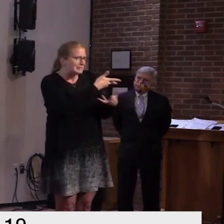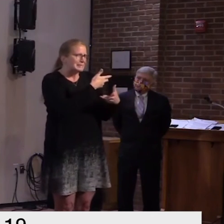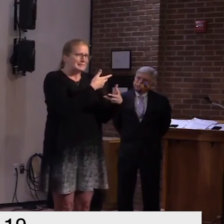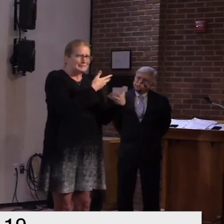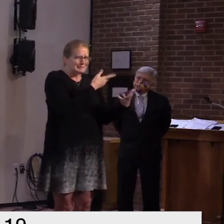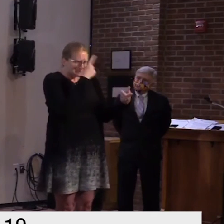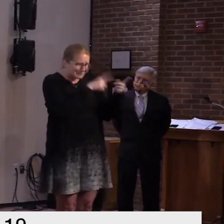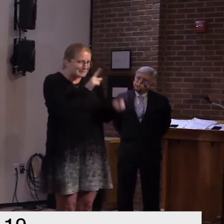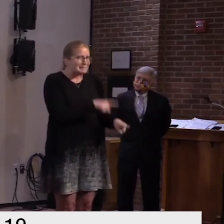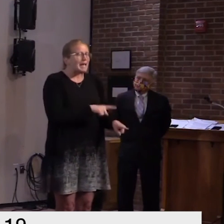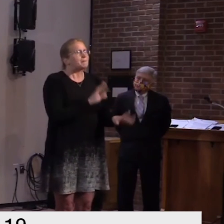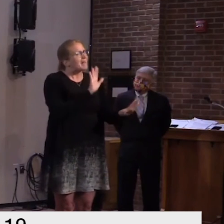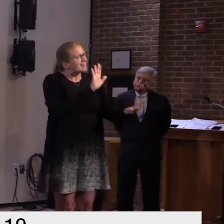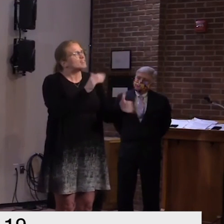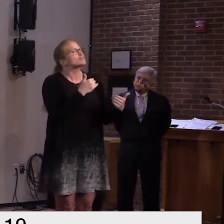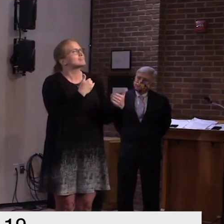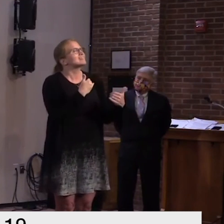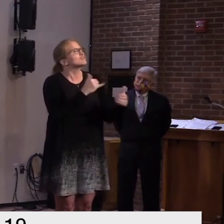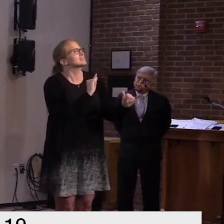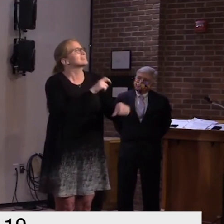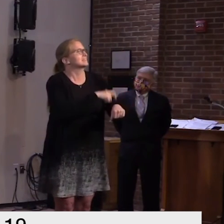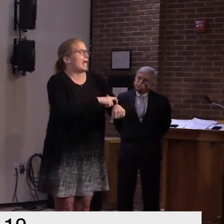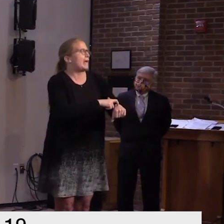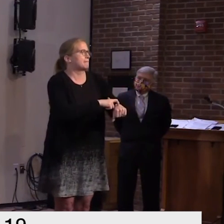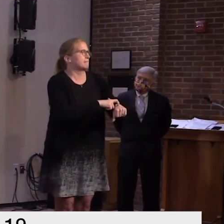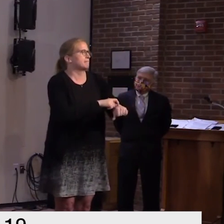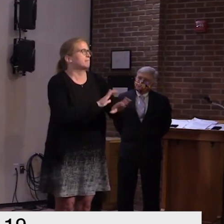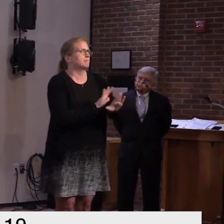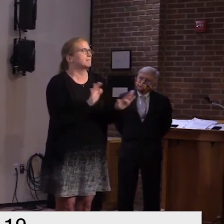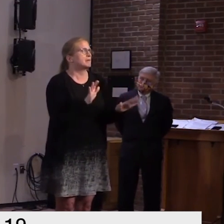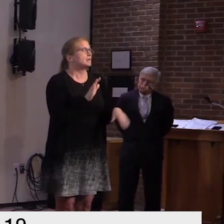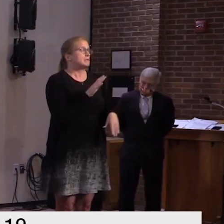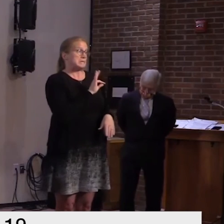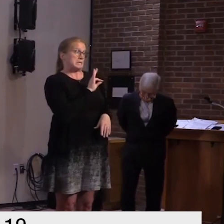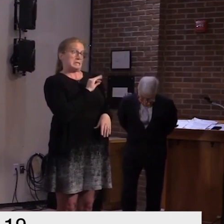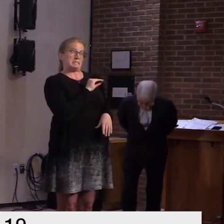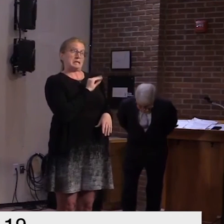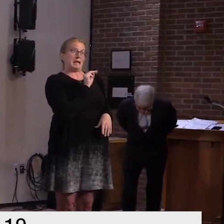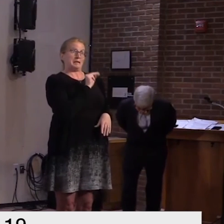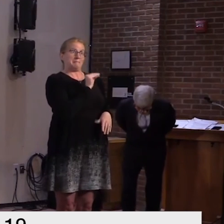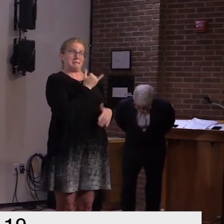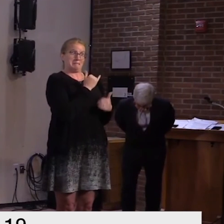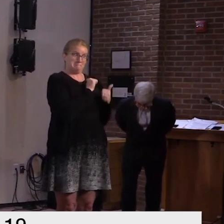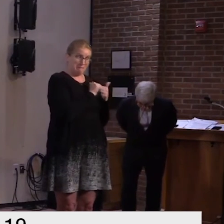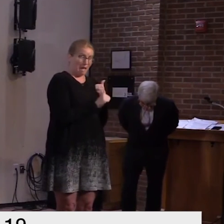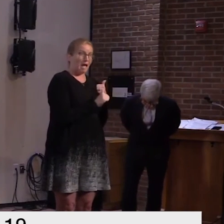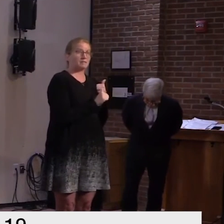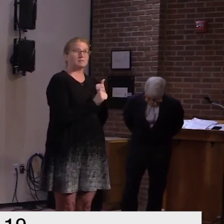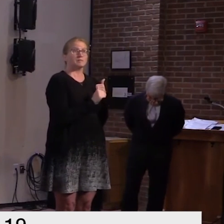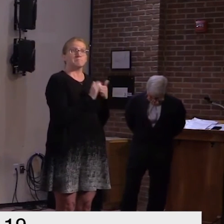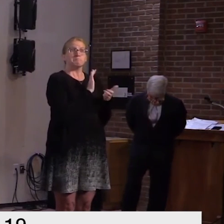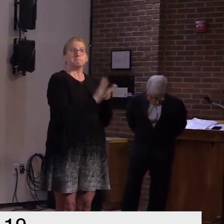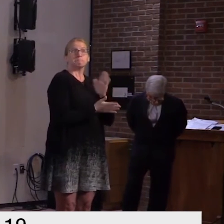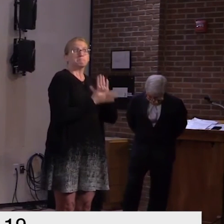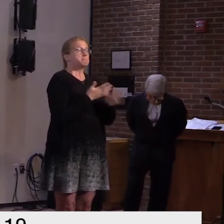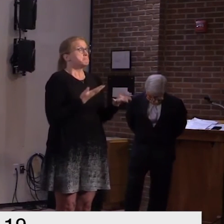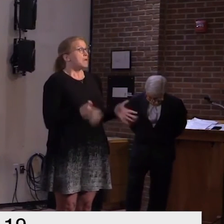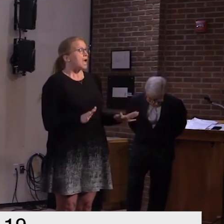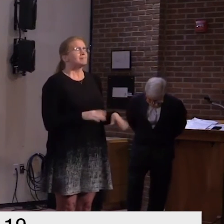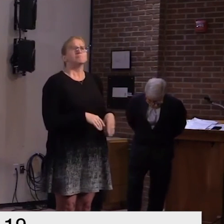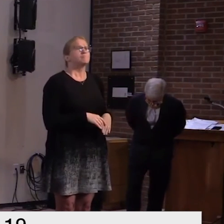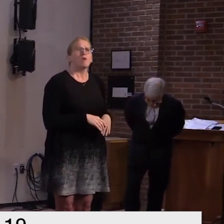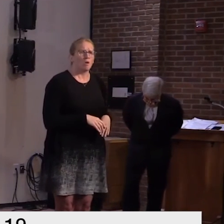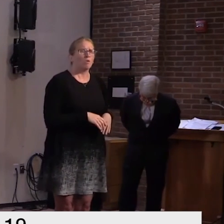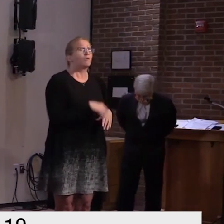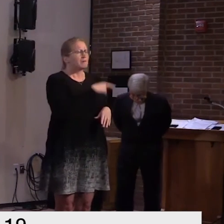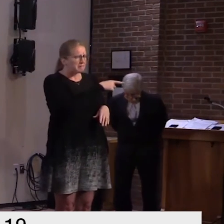there's still time to uh for them to act uh i believe uh they're they're going to be working until the end of the month uh there